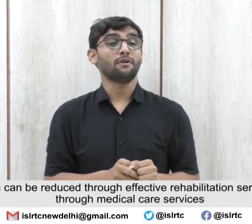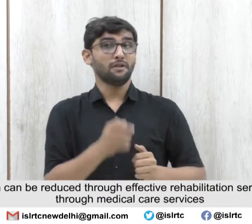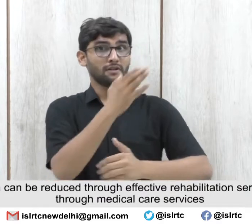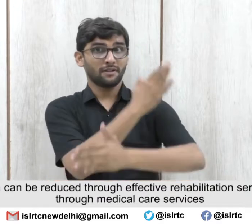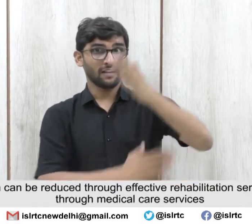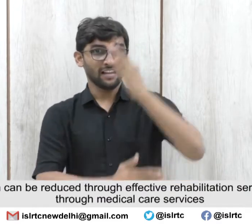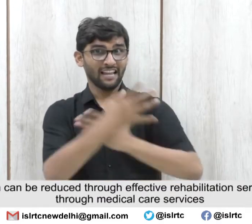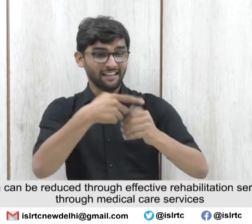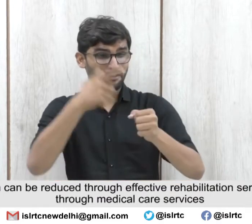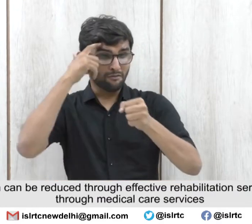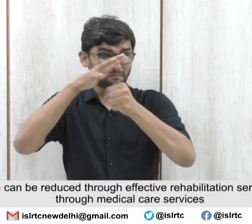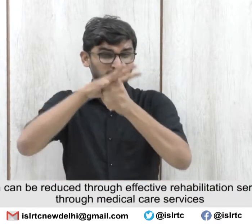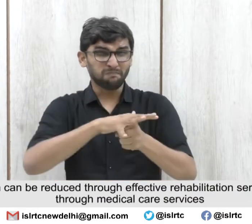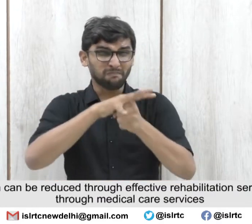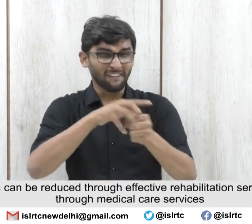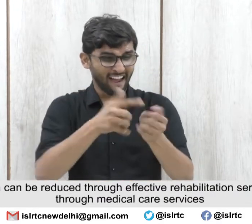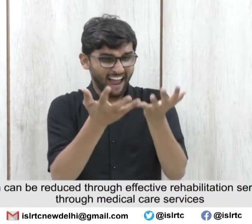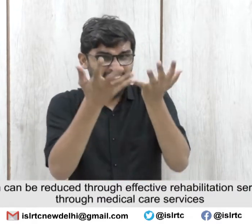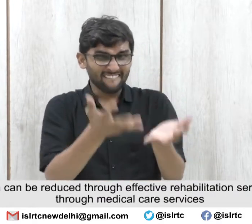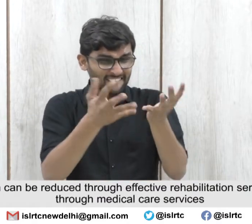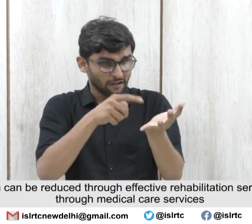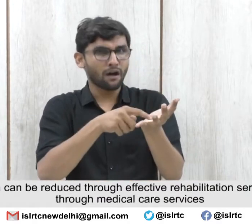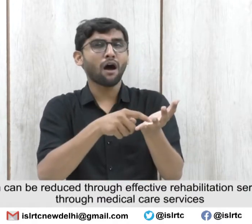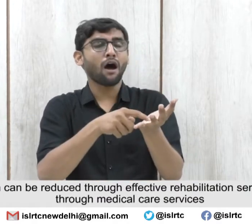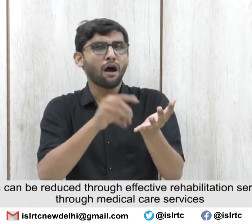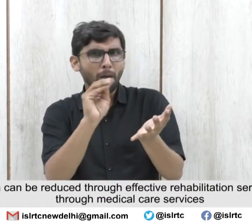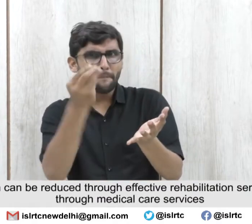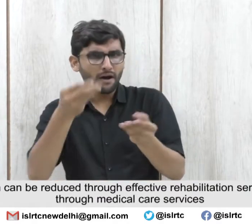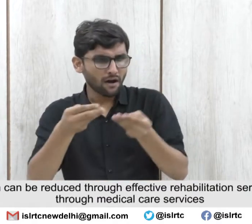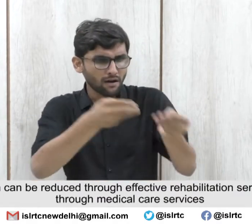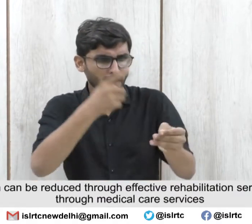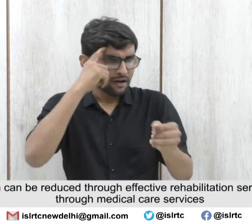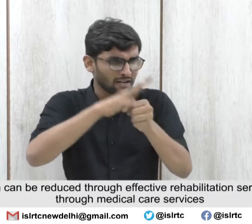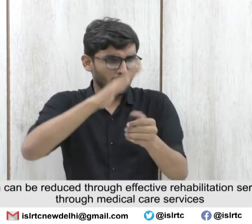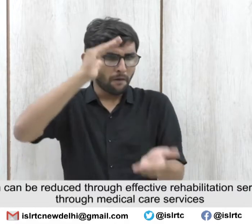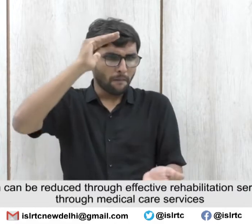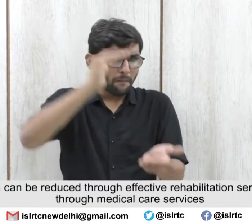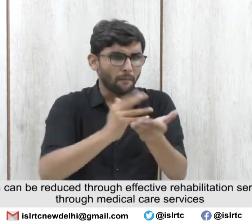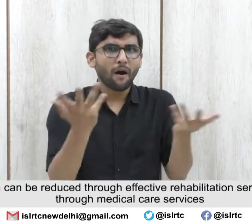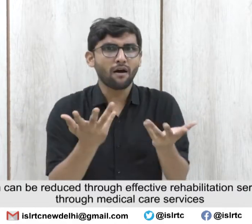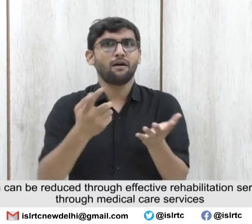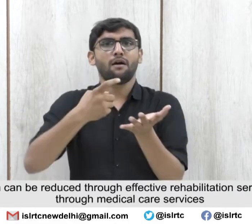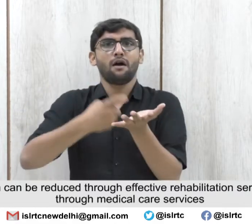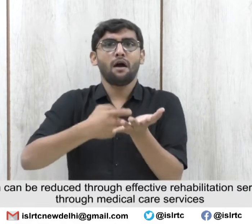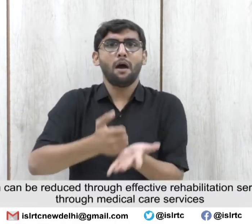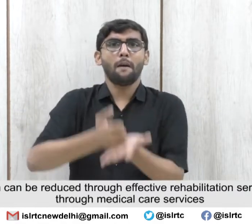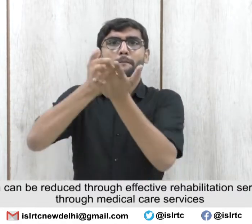Disability burden can be reduced through effective rehabilitation services